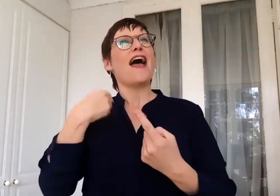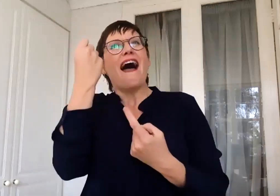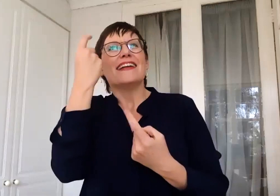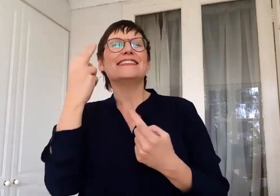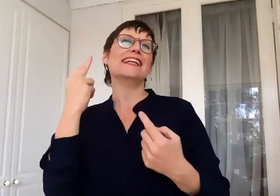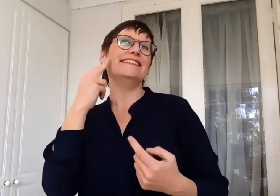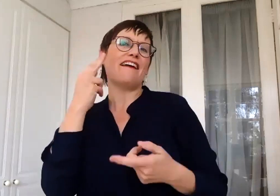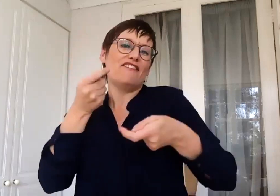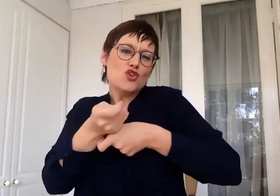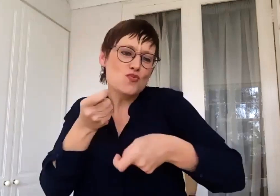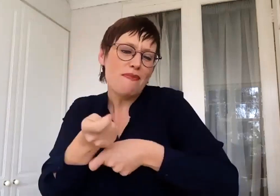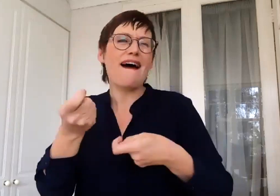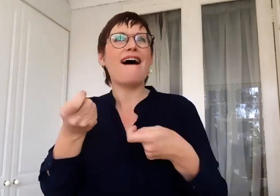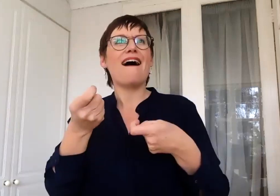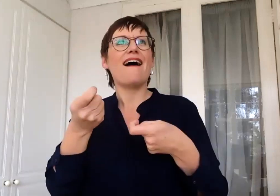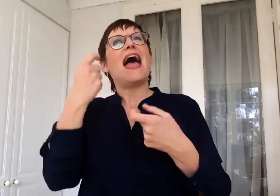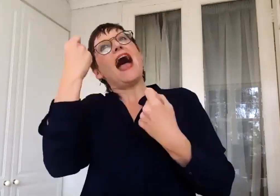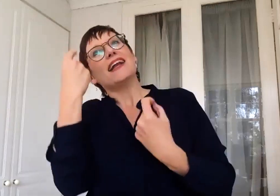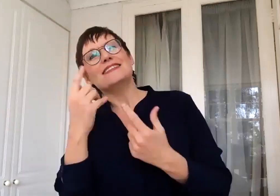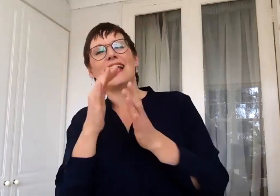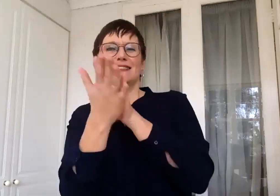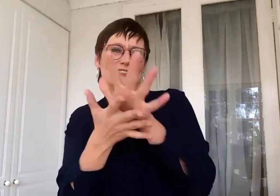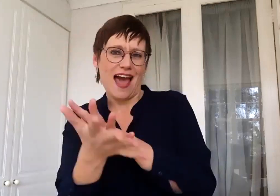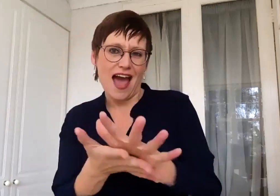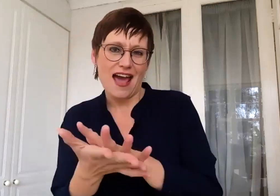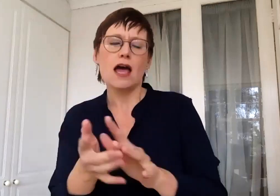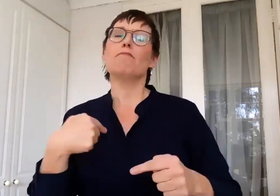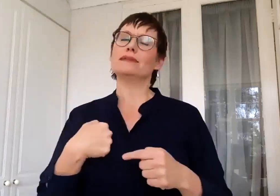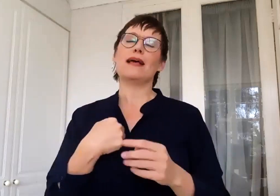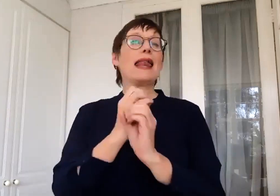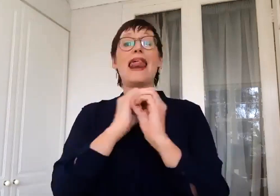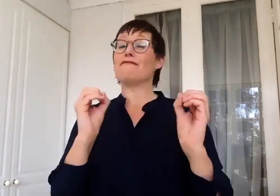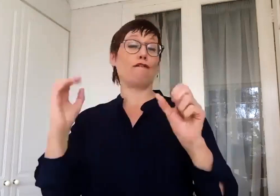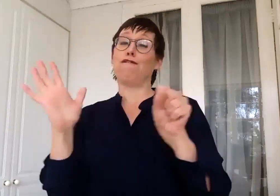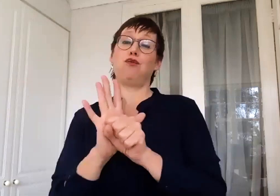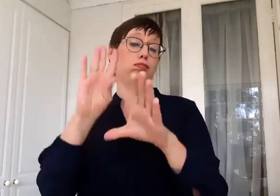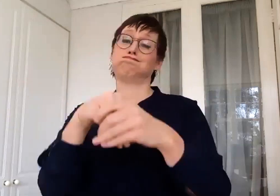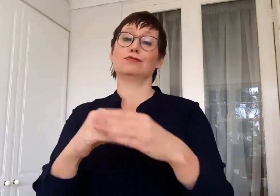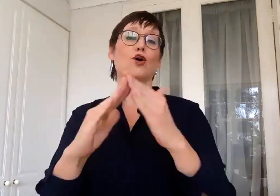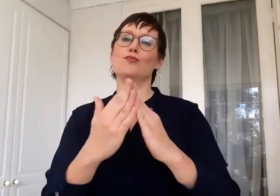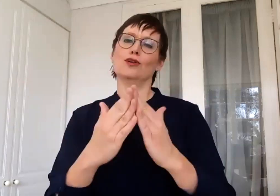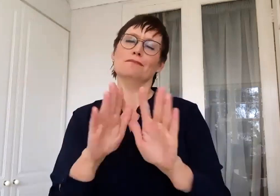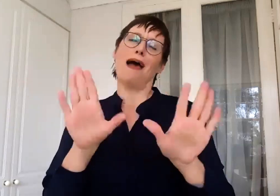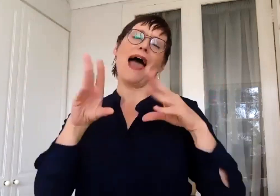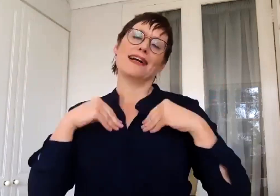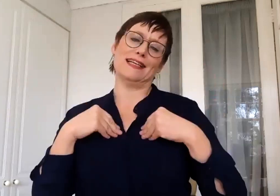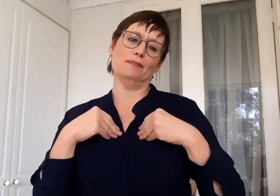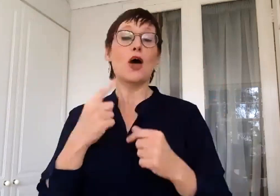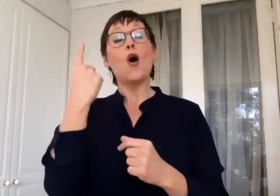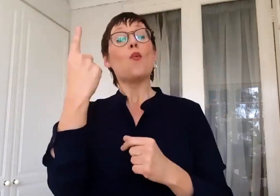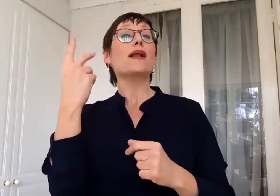has helped. But no, I'll never be part of the community. And one of my deaf friends actually told me